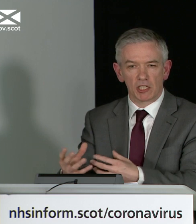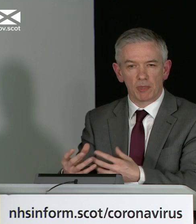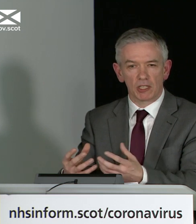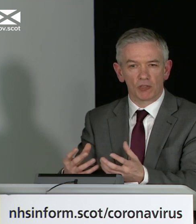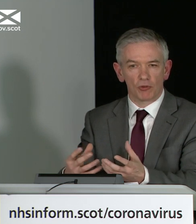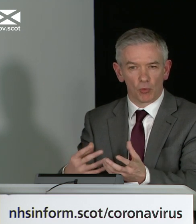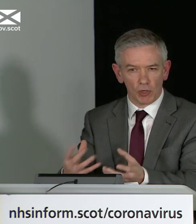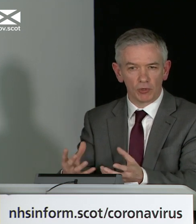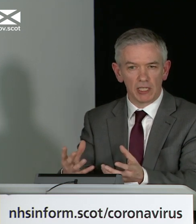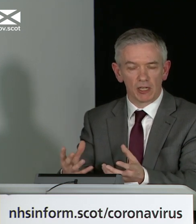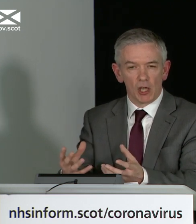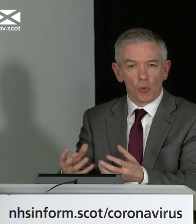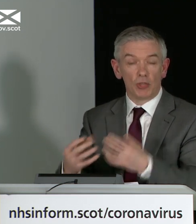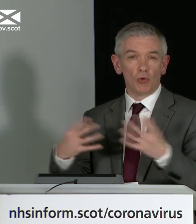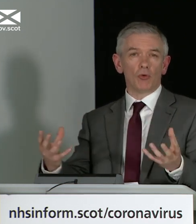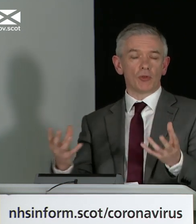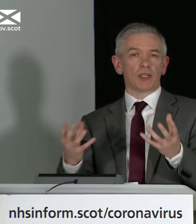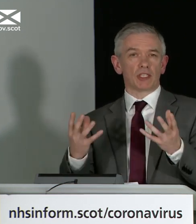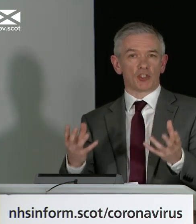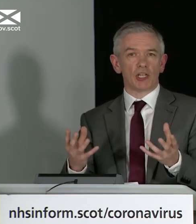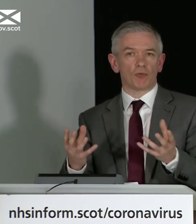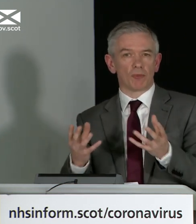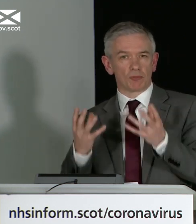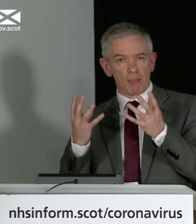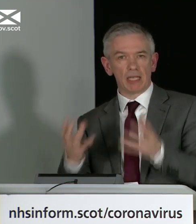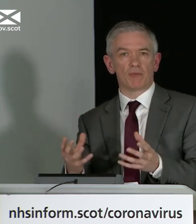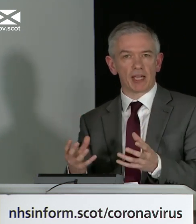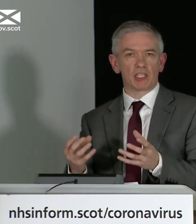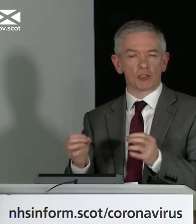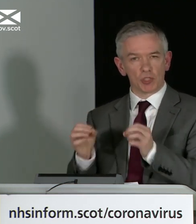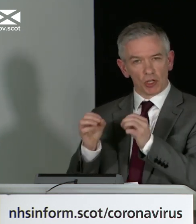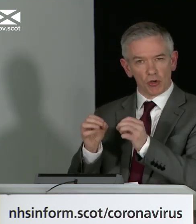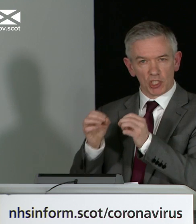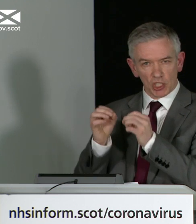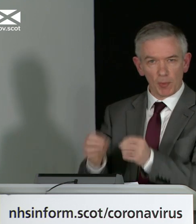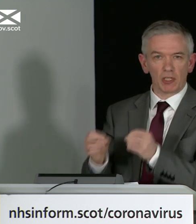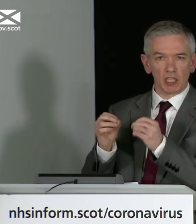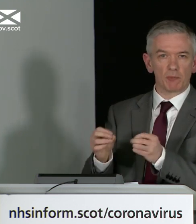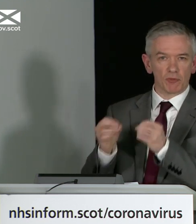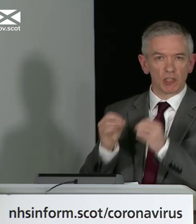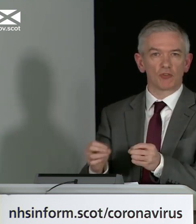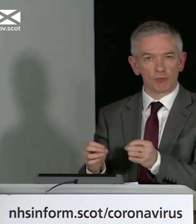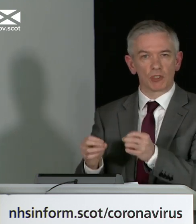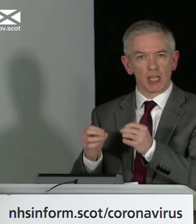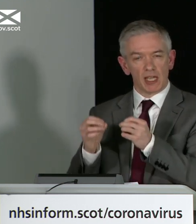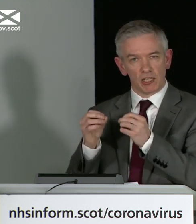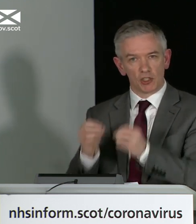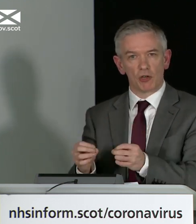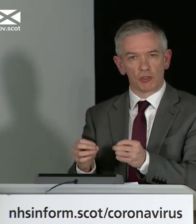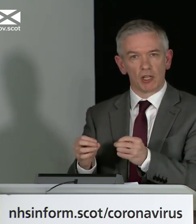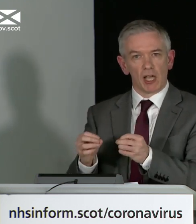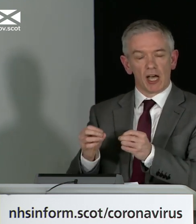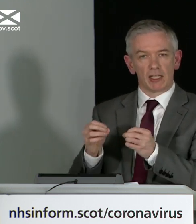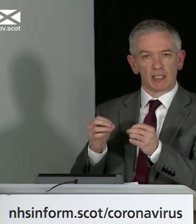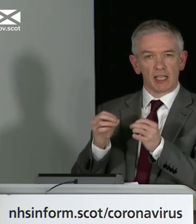comparing the experience around the world here. We know that in general, there's many viruses which can cause similar types of syndromes in